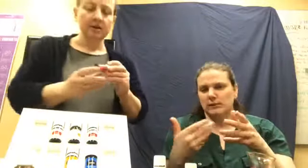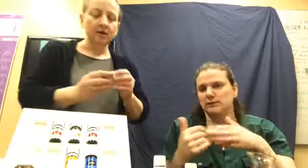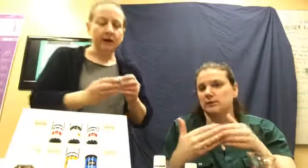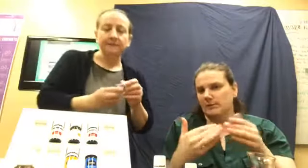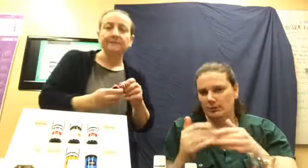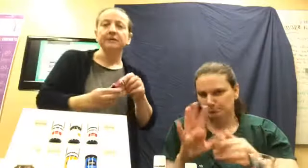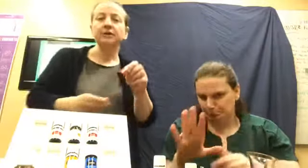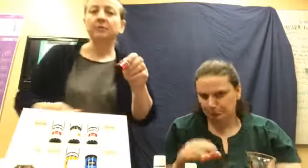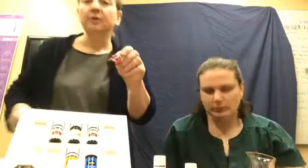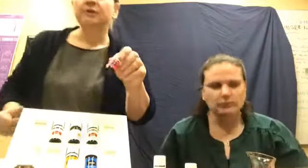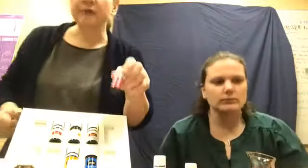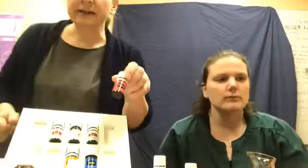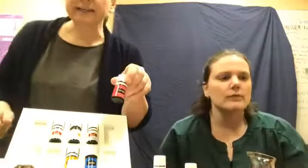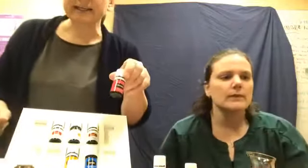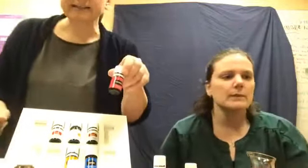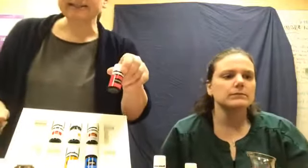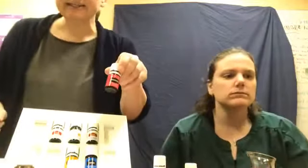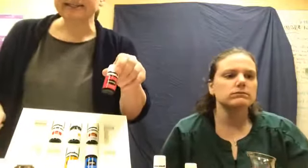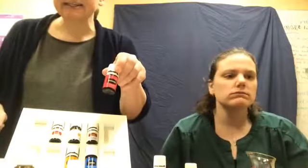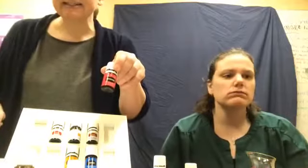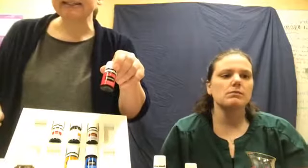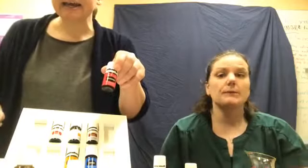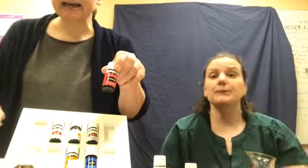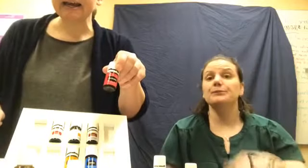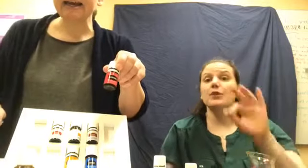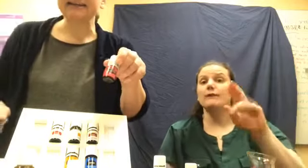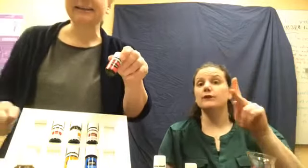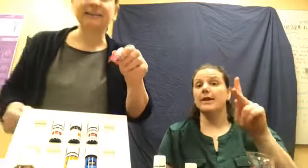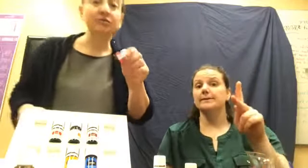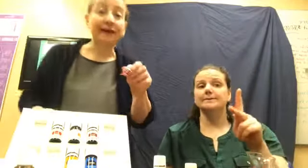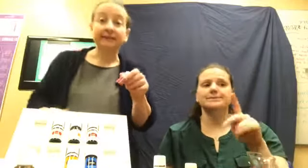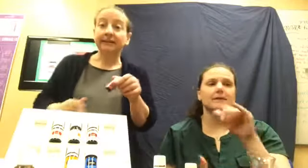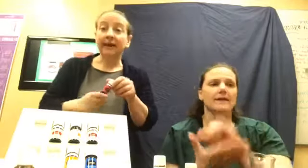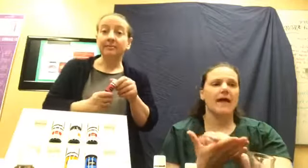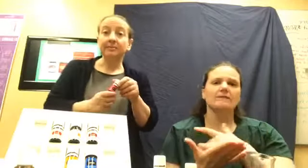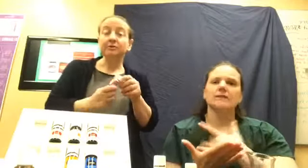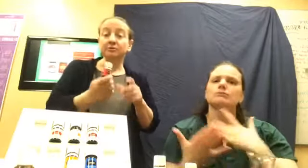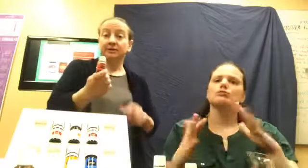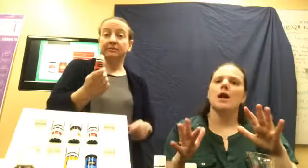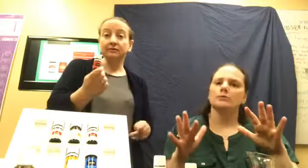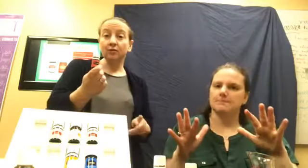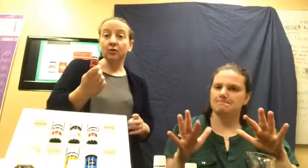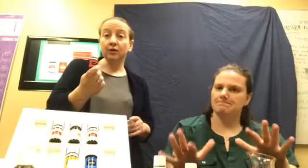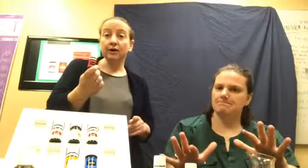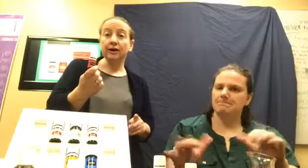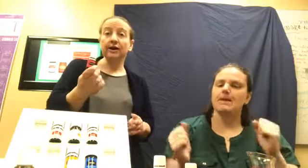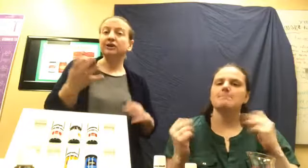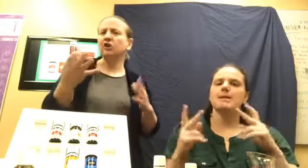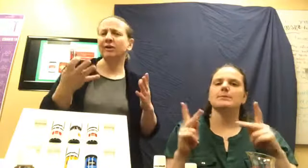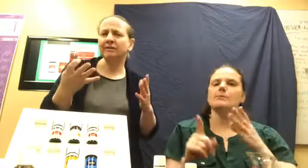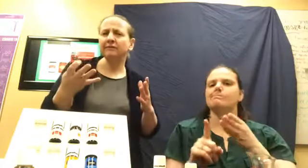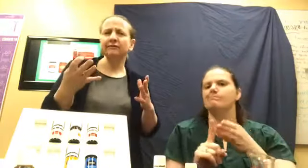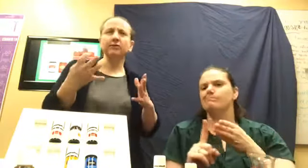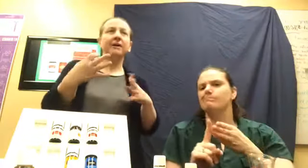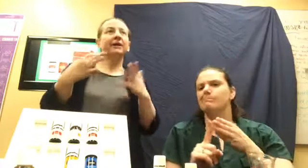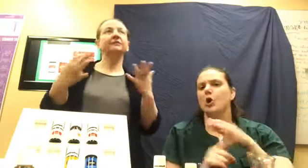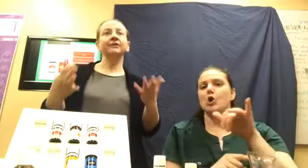Okay. So, frankincense is, uh, is grounding. A lot of people use it for, uh, yoga, for mindfulness